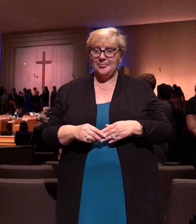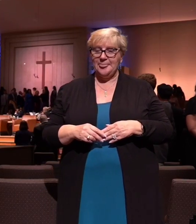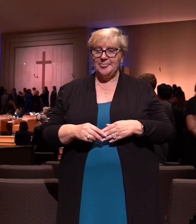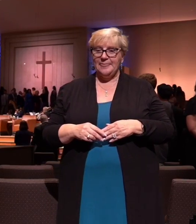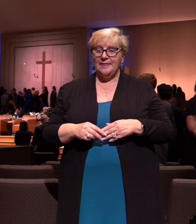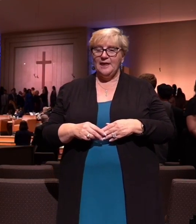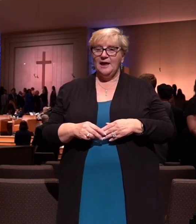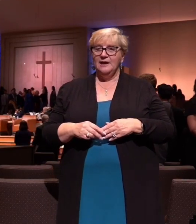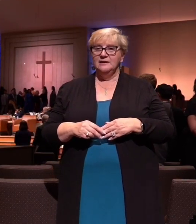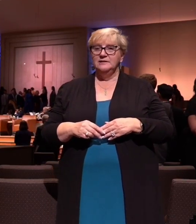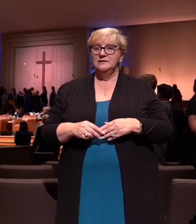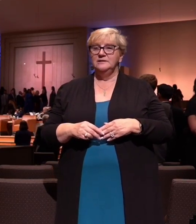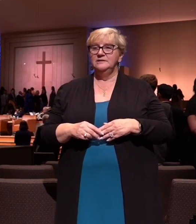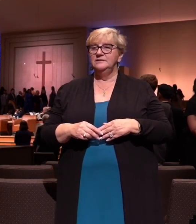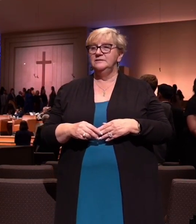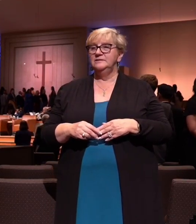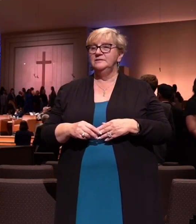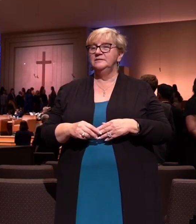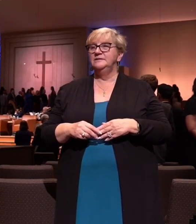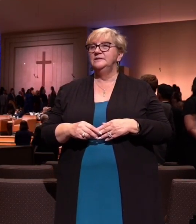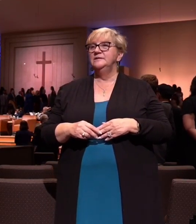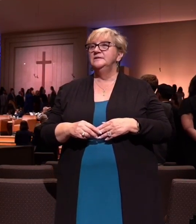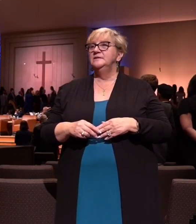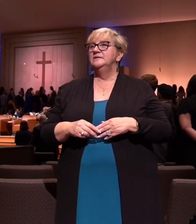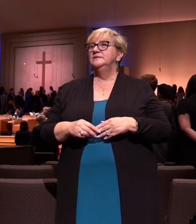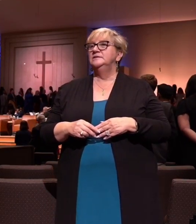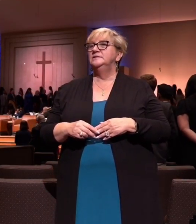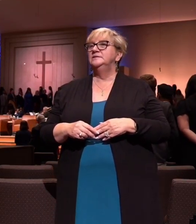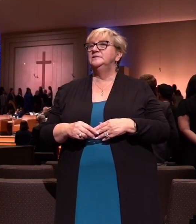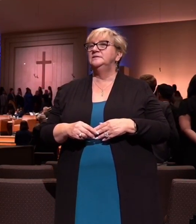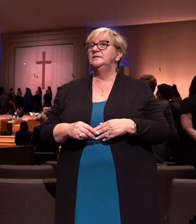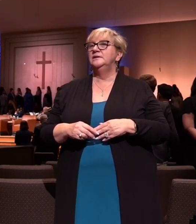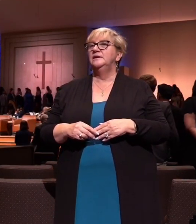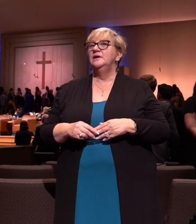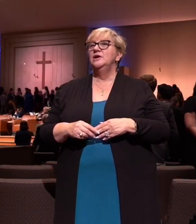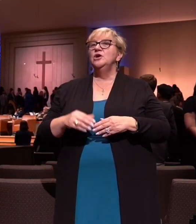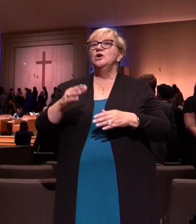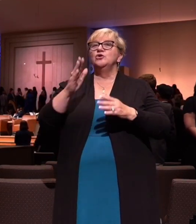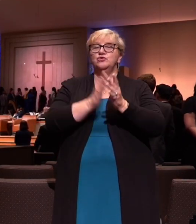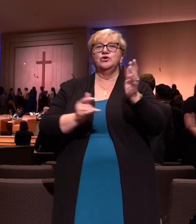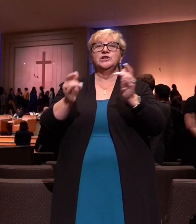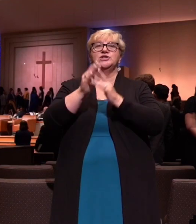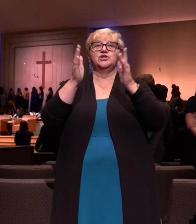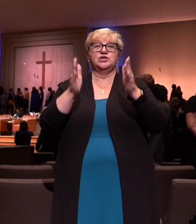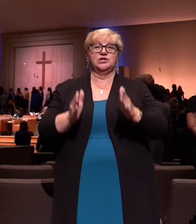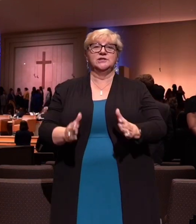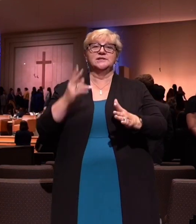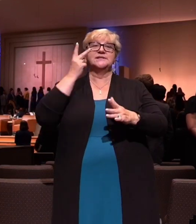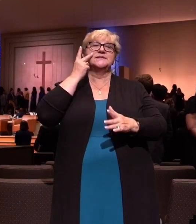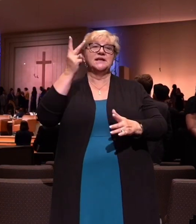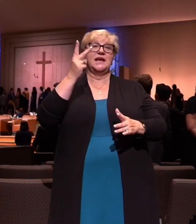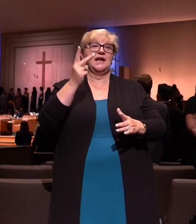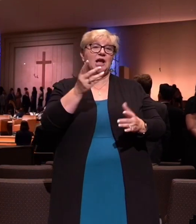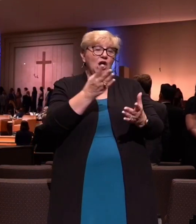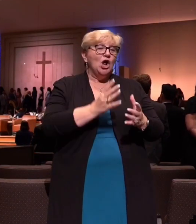This verse says, brethren, see the lost around you. Let's try it together. Brethren, see the lost